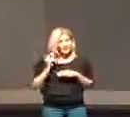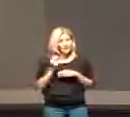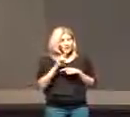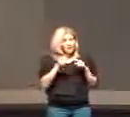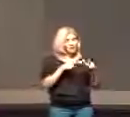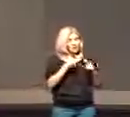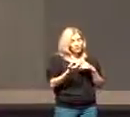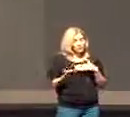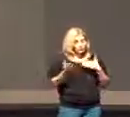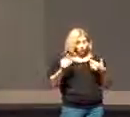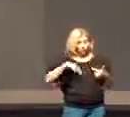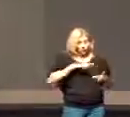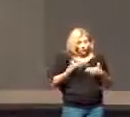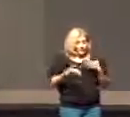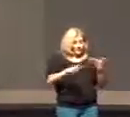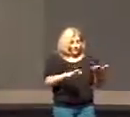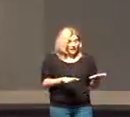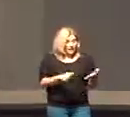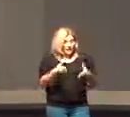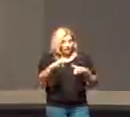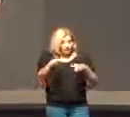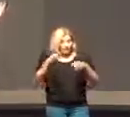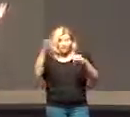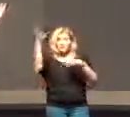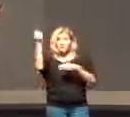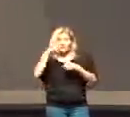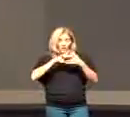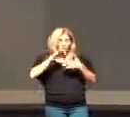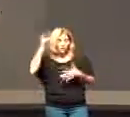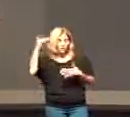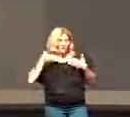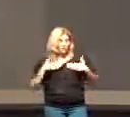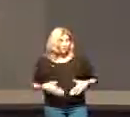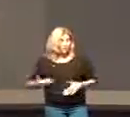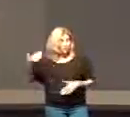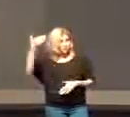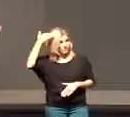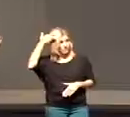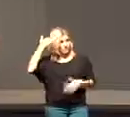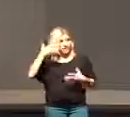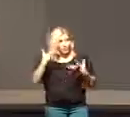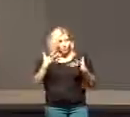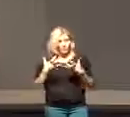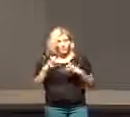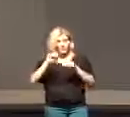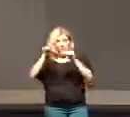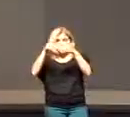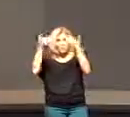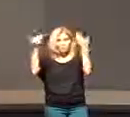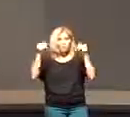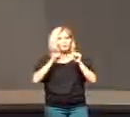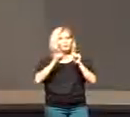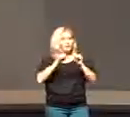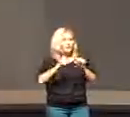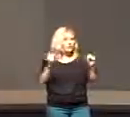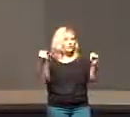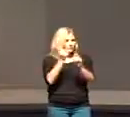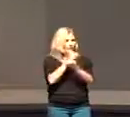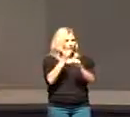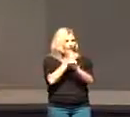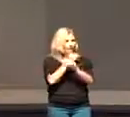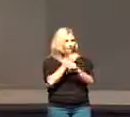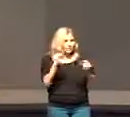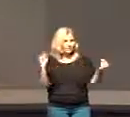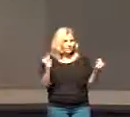the day we die and receive our glorified bodies and minds and wills in heaven we will continually battle